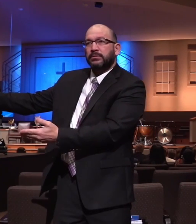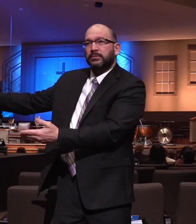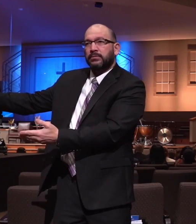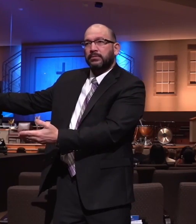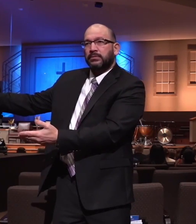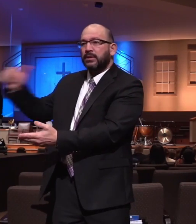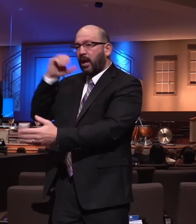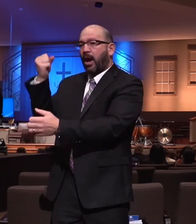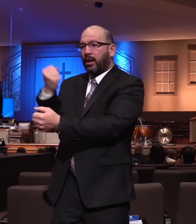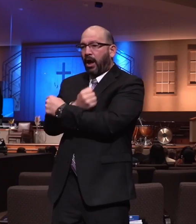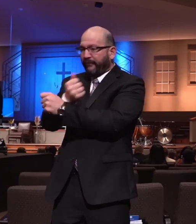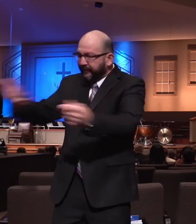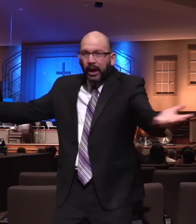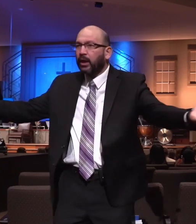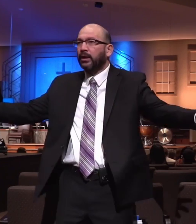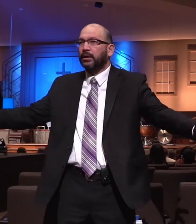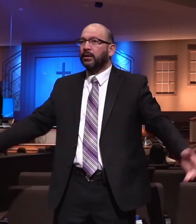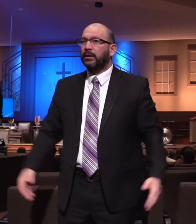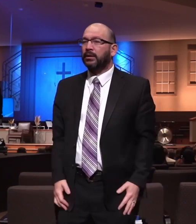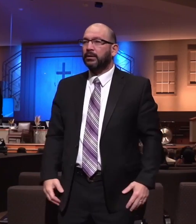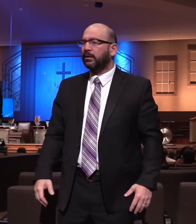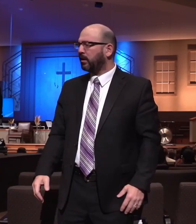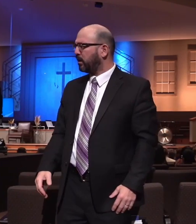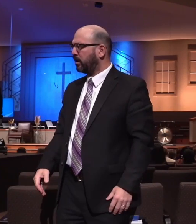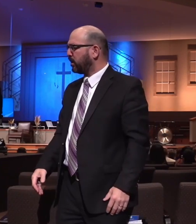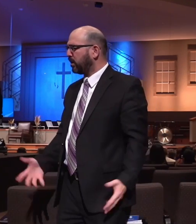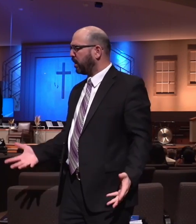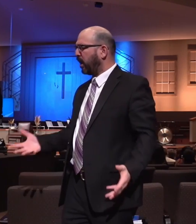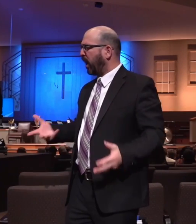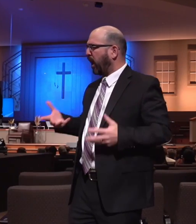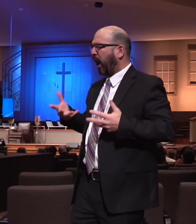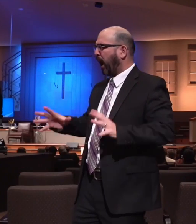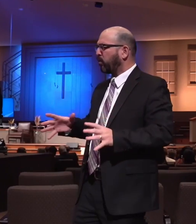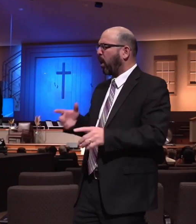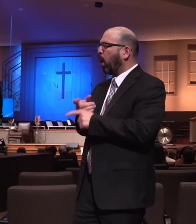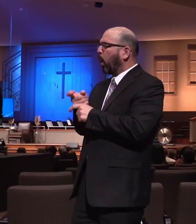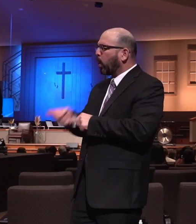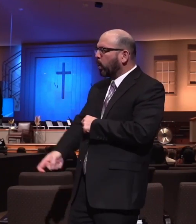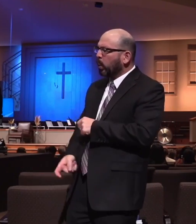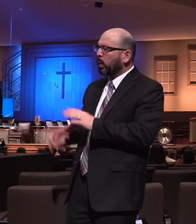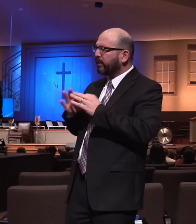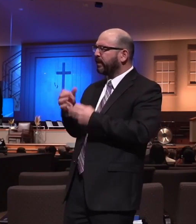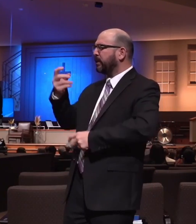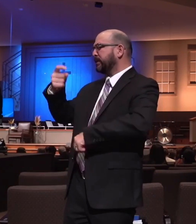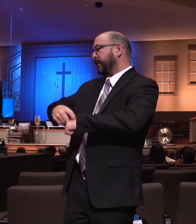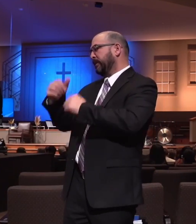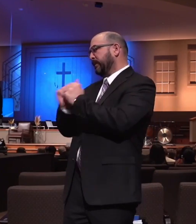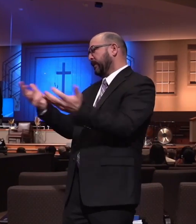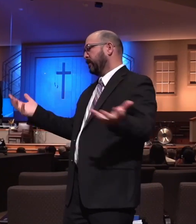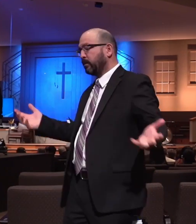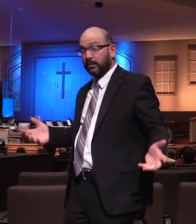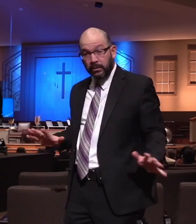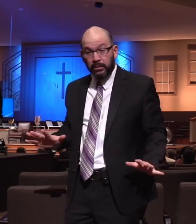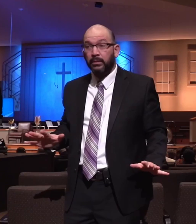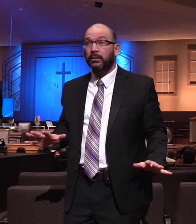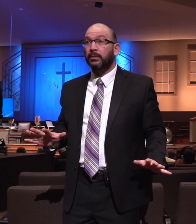You say, well, I'm not like you, pastor. I just don't want to be the killjoy of every family outing. I don't want you to be like me either,